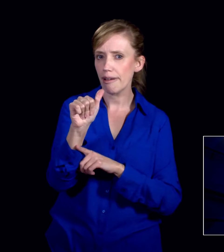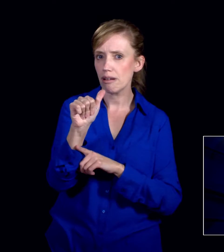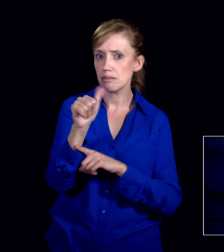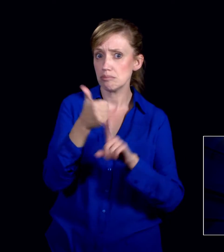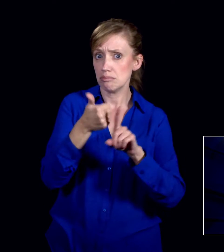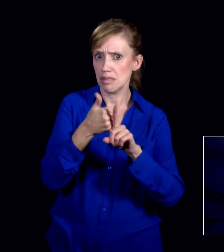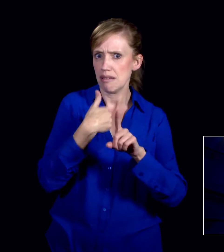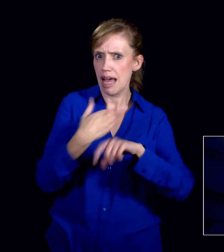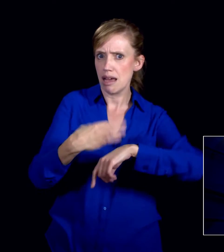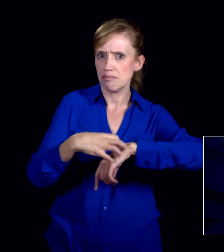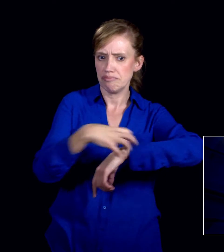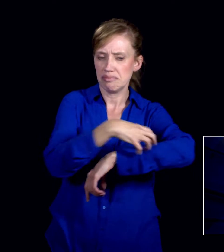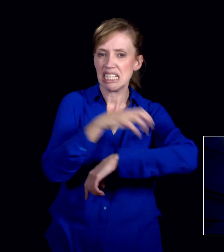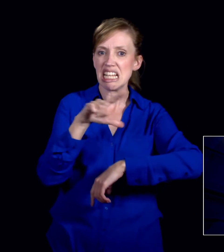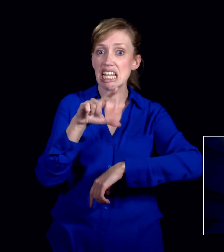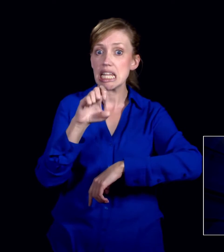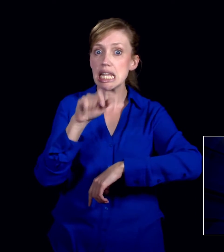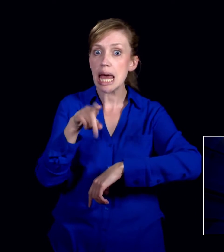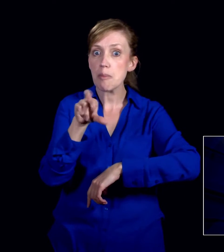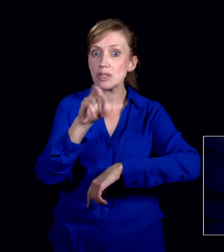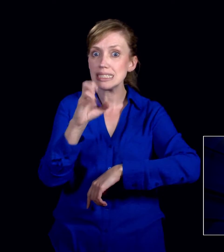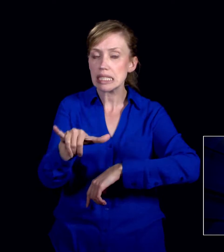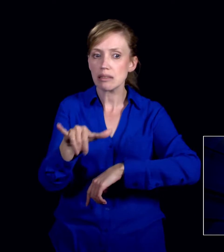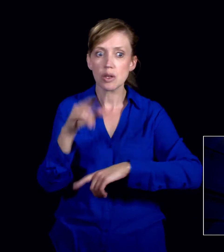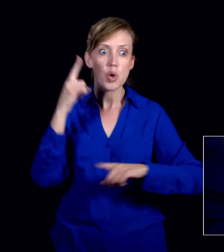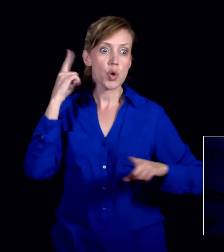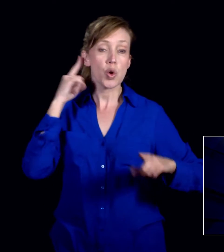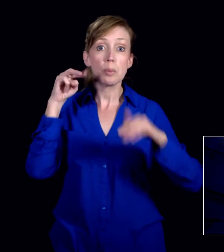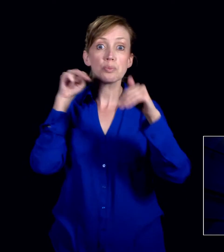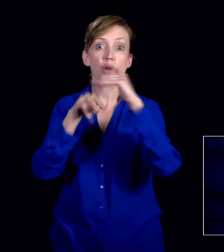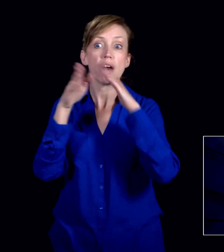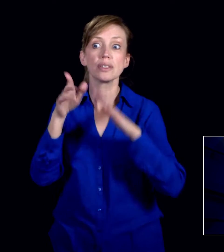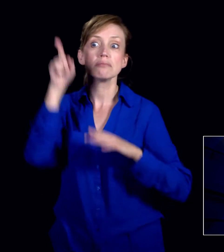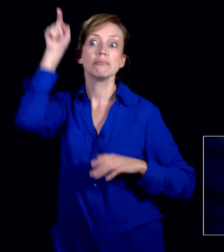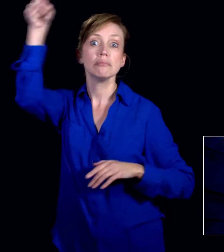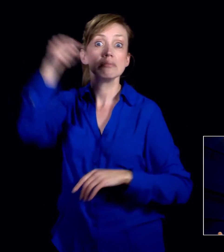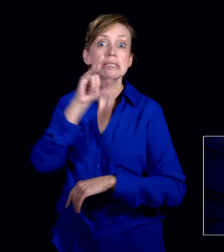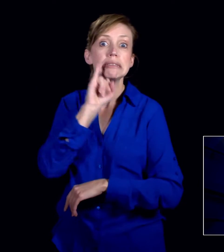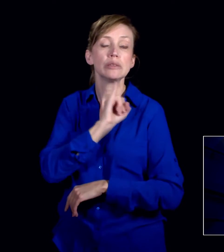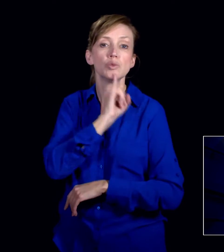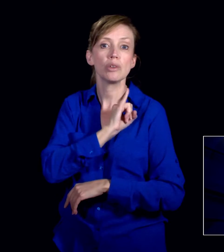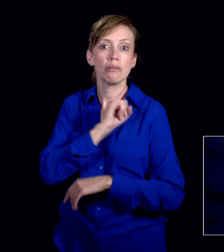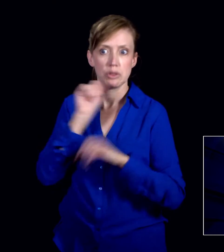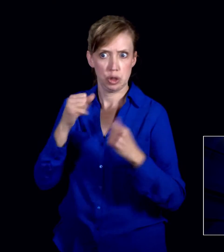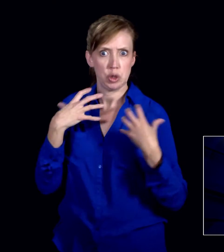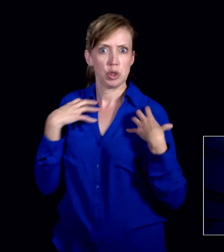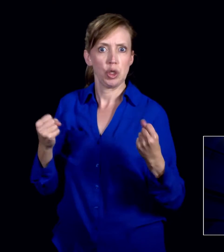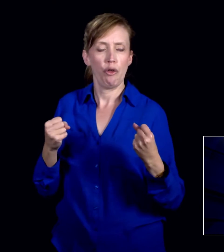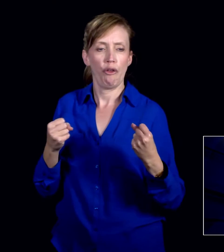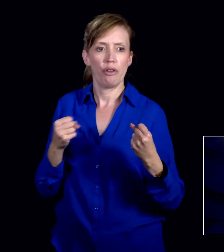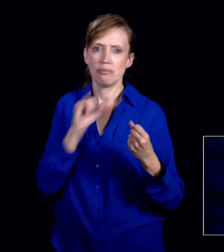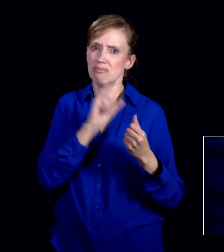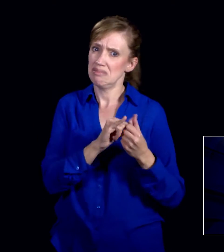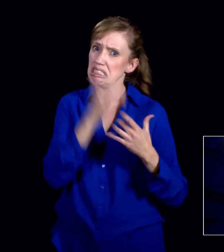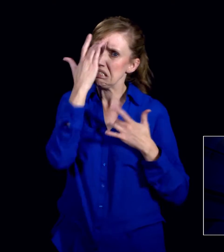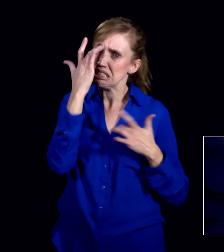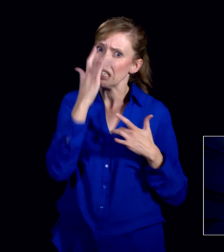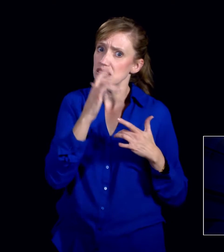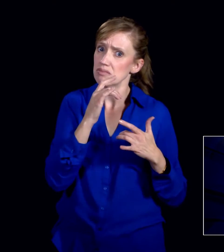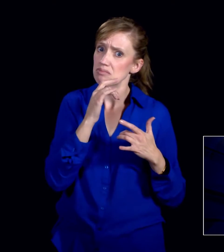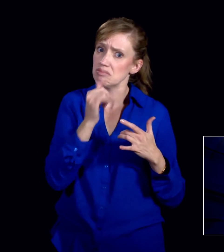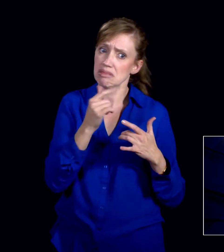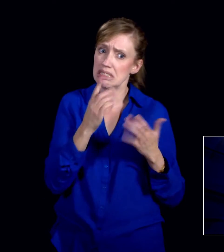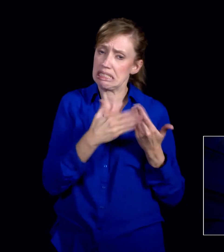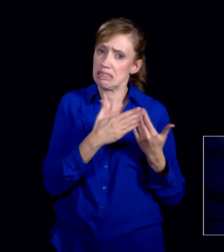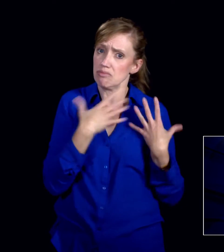leper heard that there was a prophet in Israel who could cure him of this terrible and usually incurable disease. So he heads to Israel